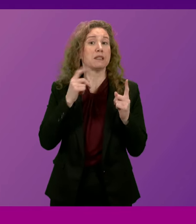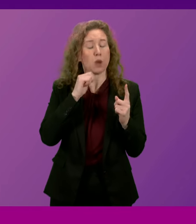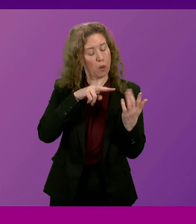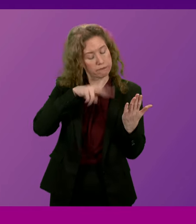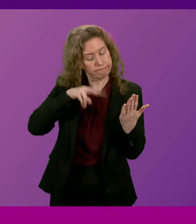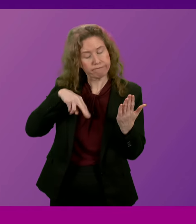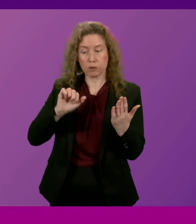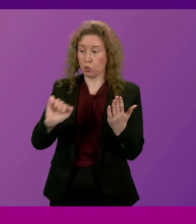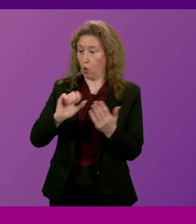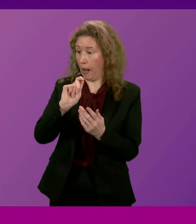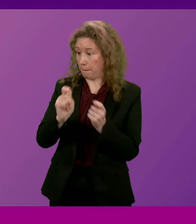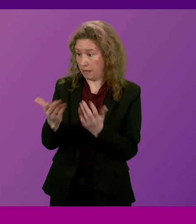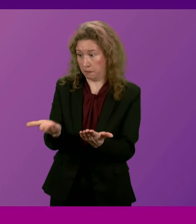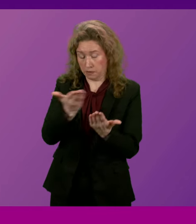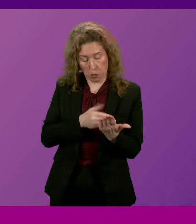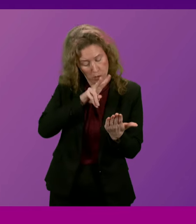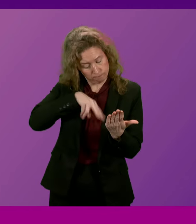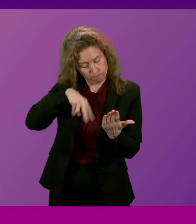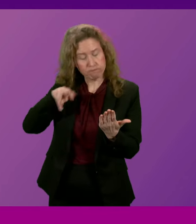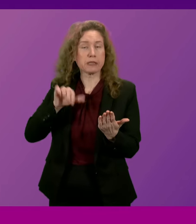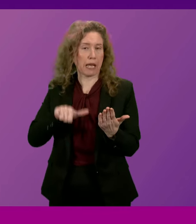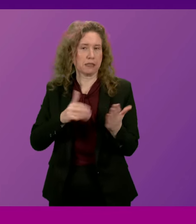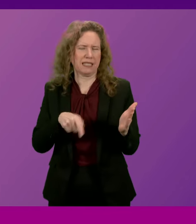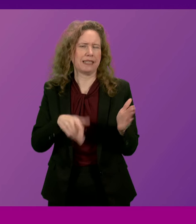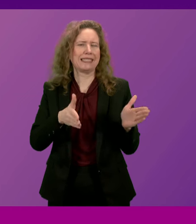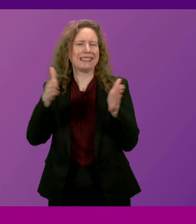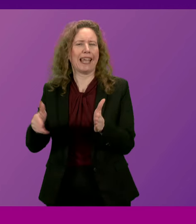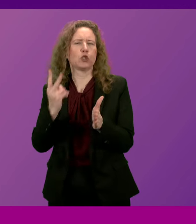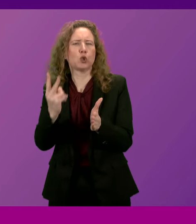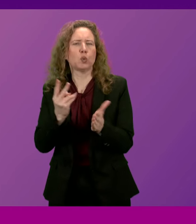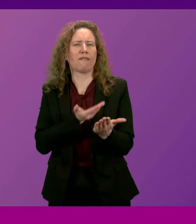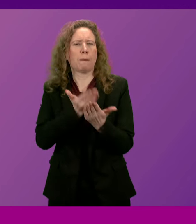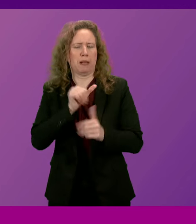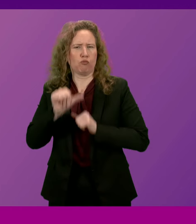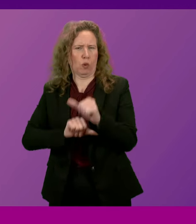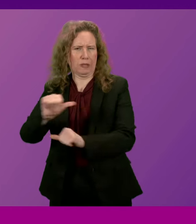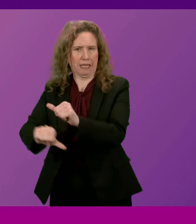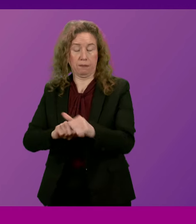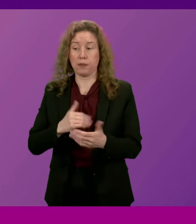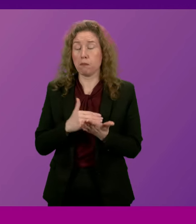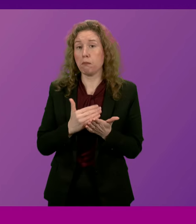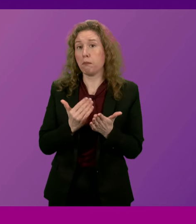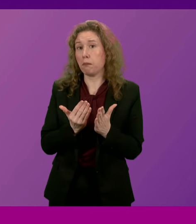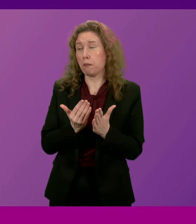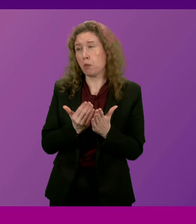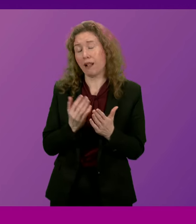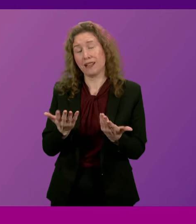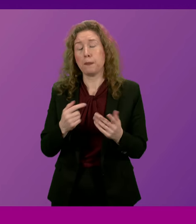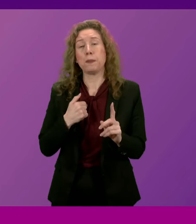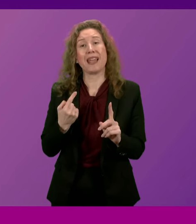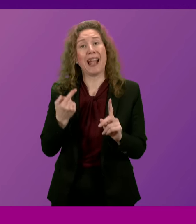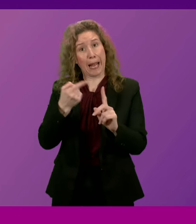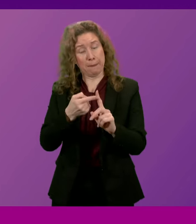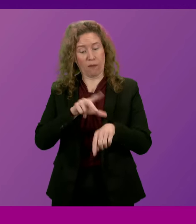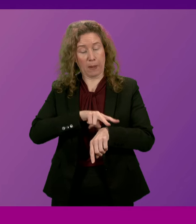amendment that comes forward for Stage two. because part of the purpose of the